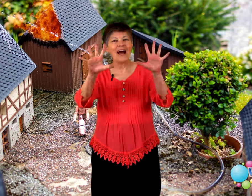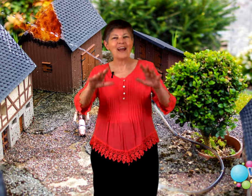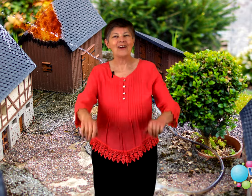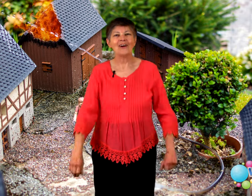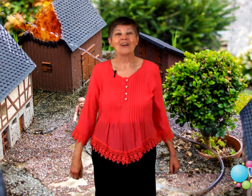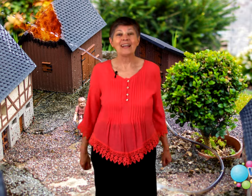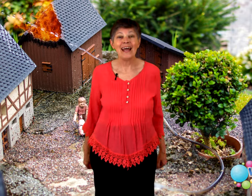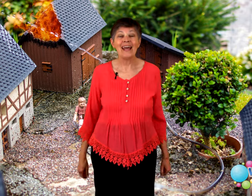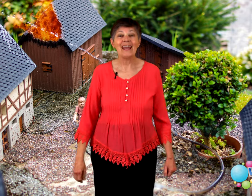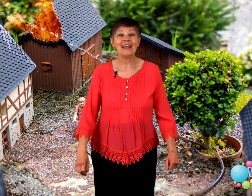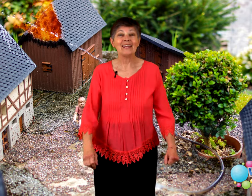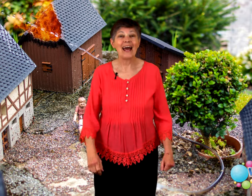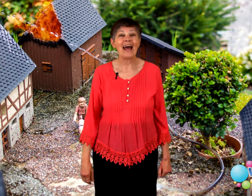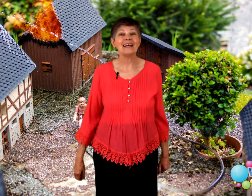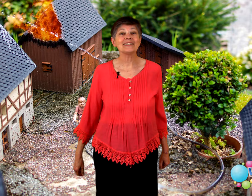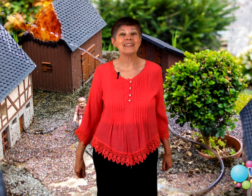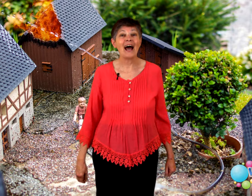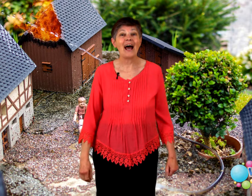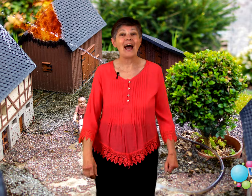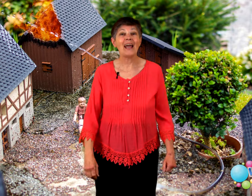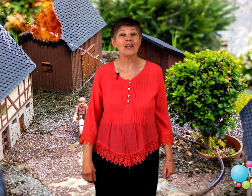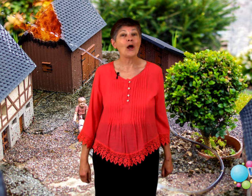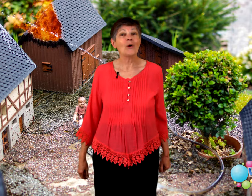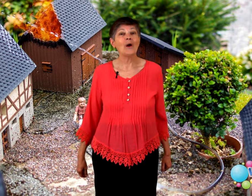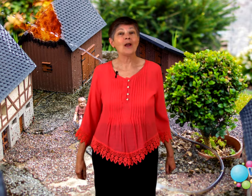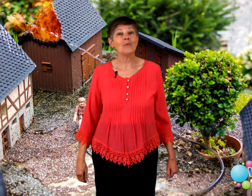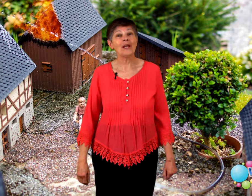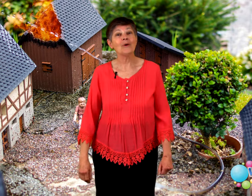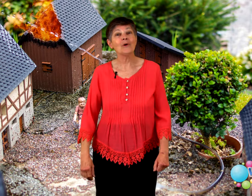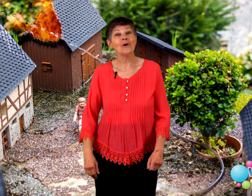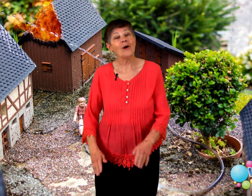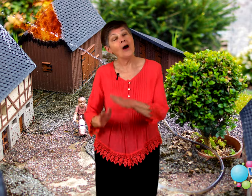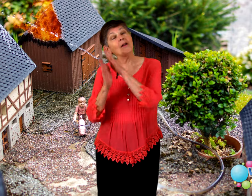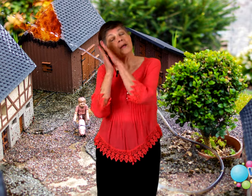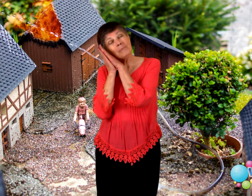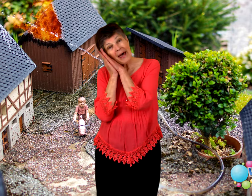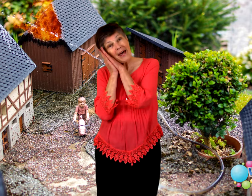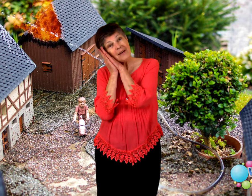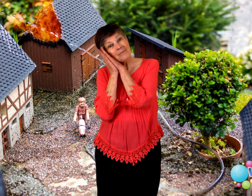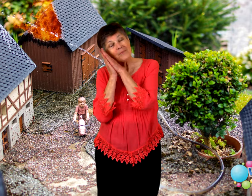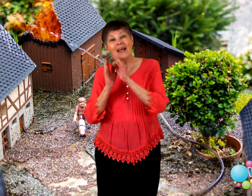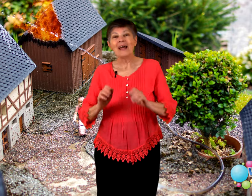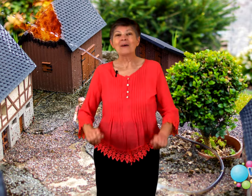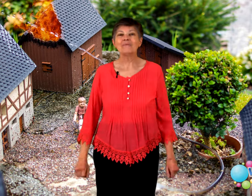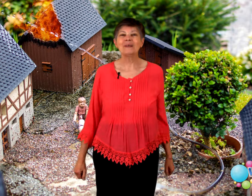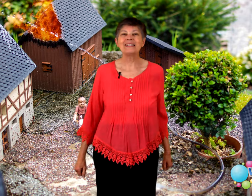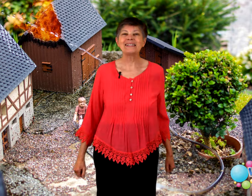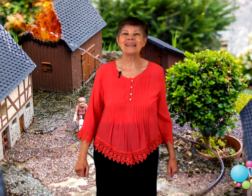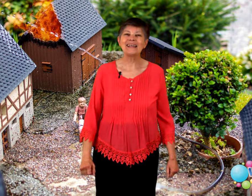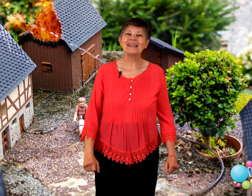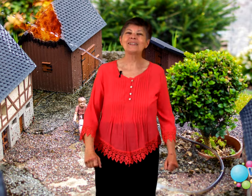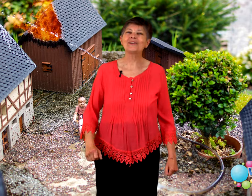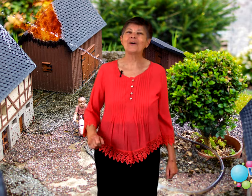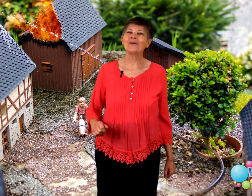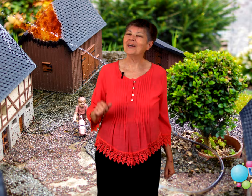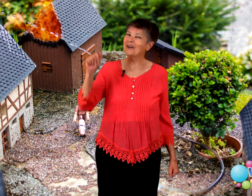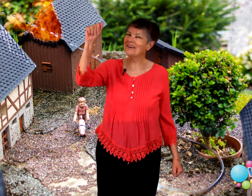fire. Late last night, when we were all in bed, Mrs. O'Leary